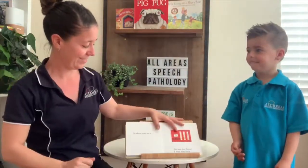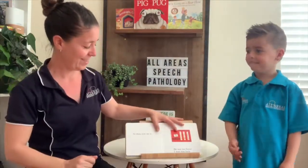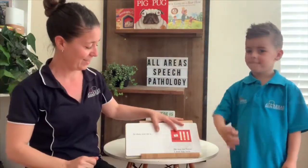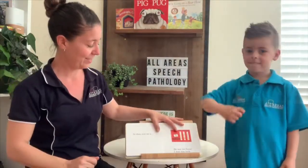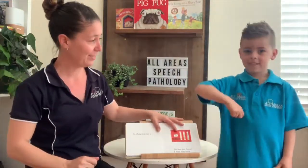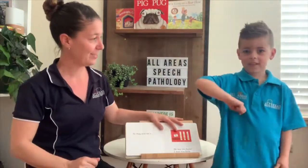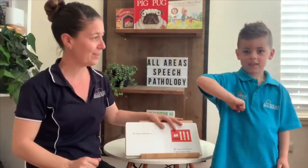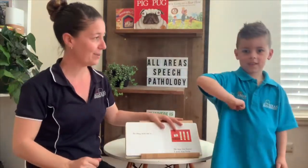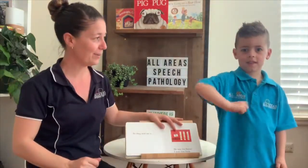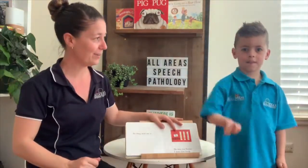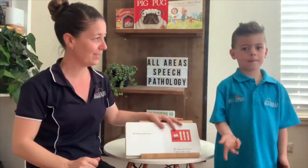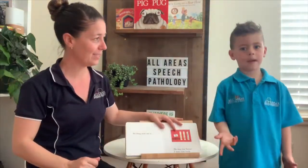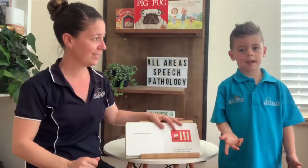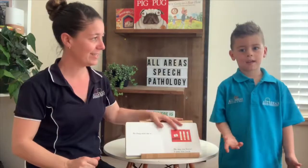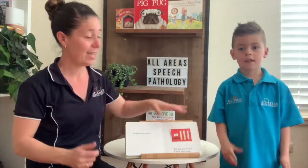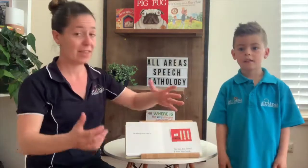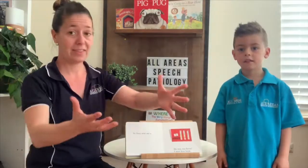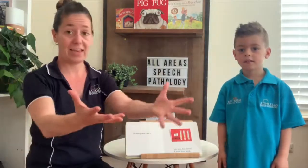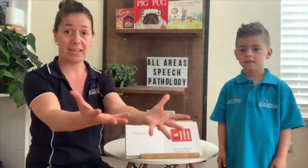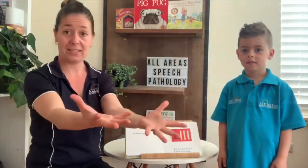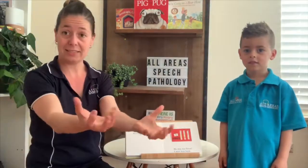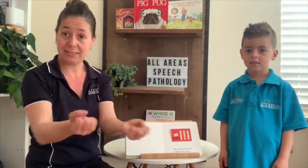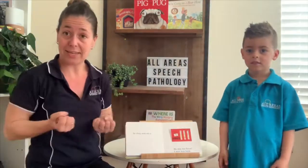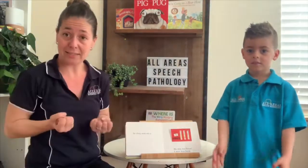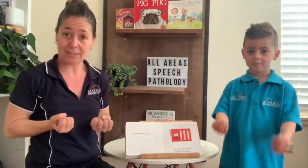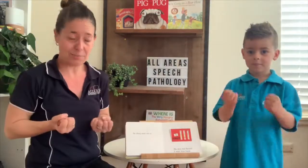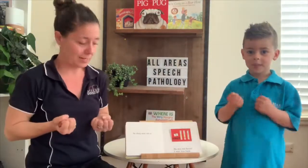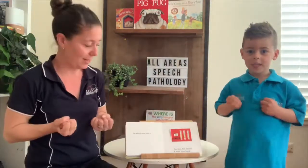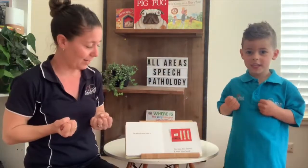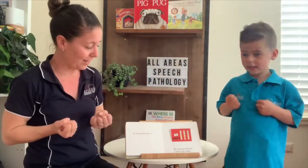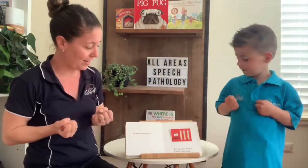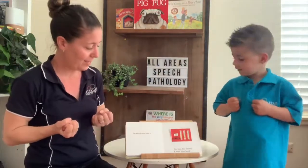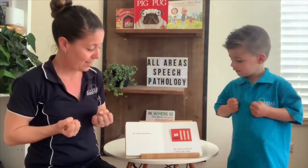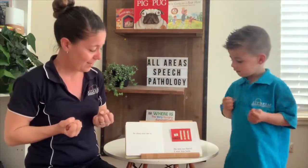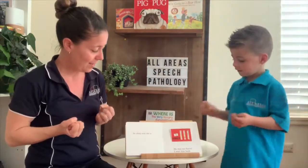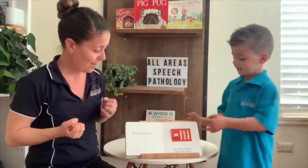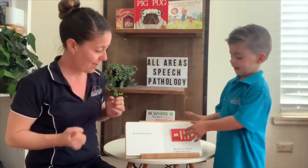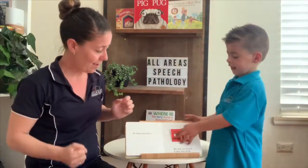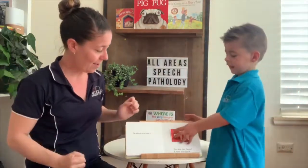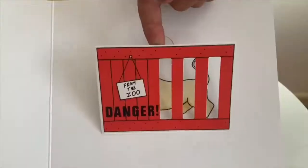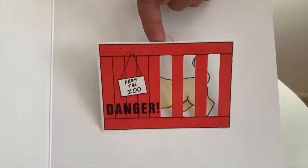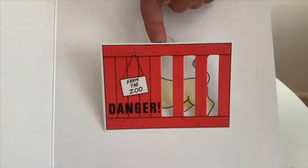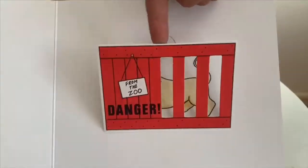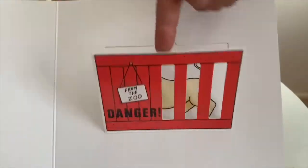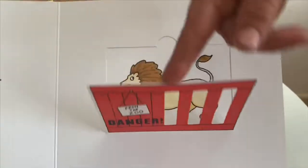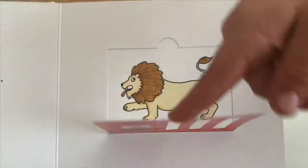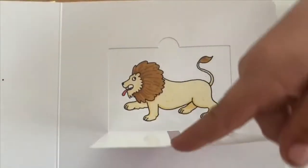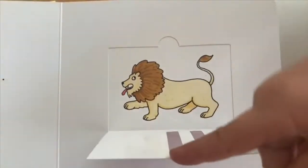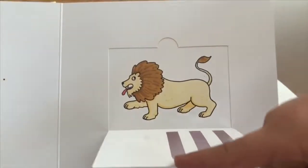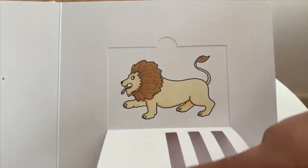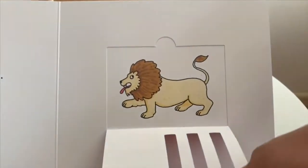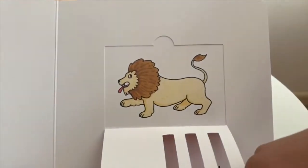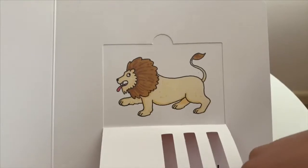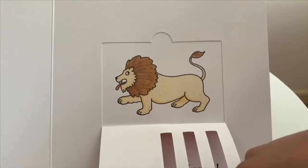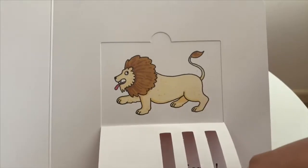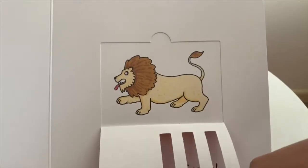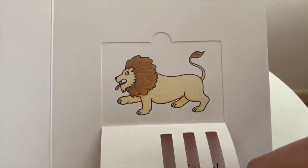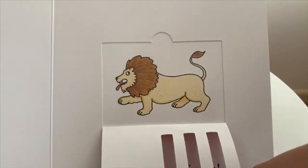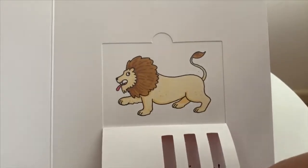So they sent me a, oh, a